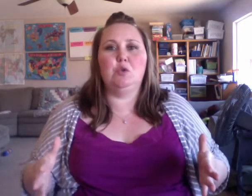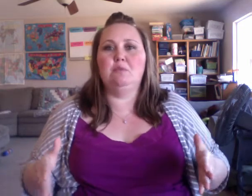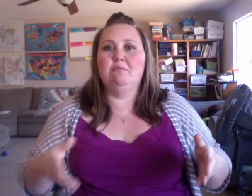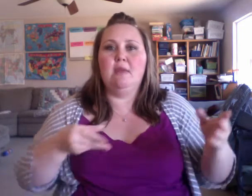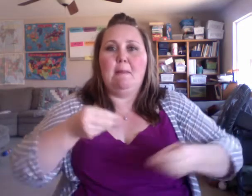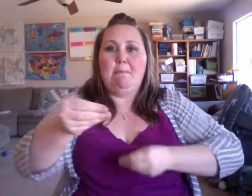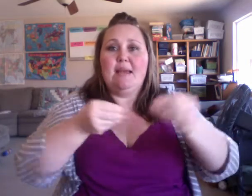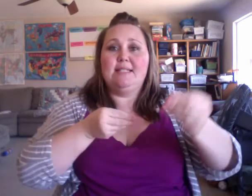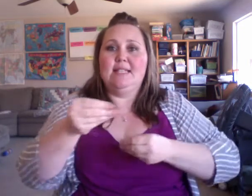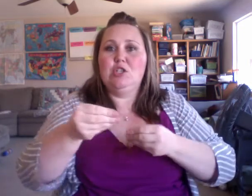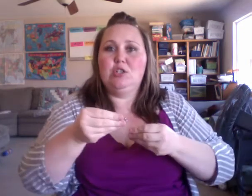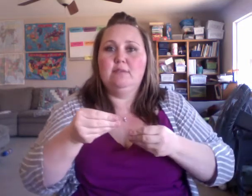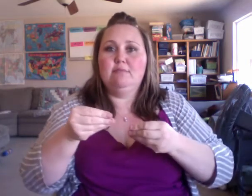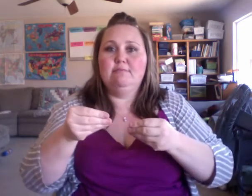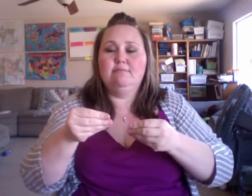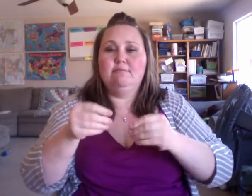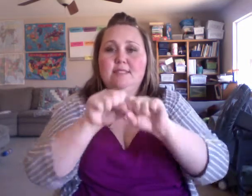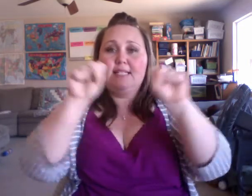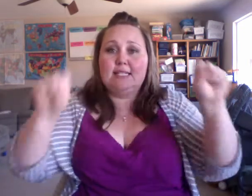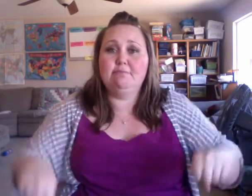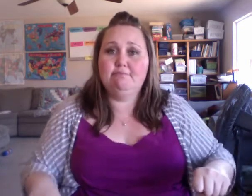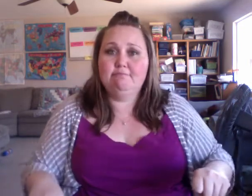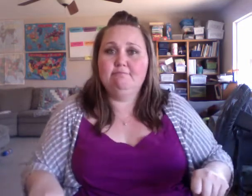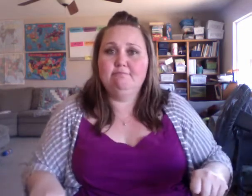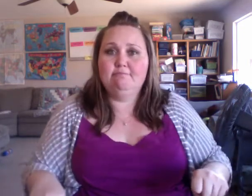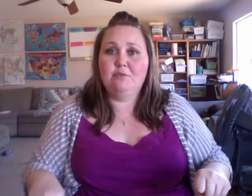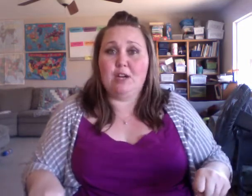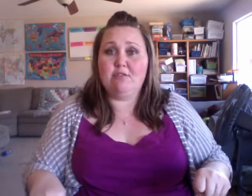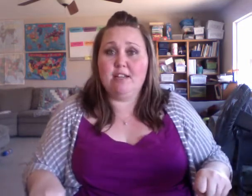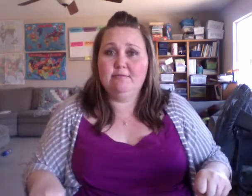message system for endocrine.